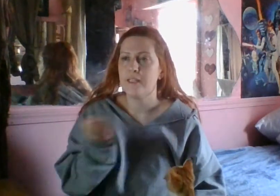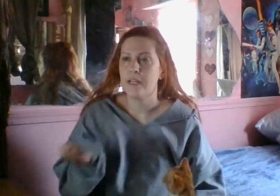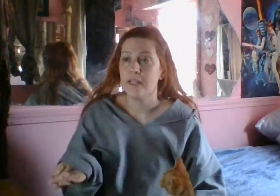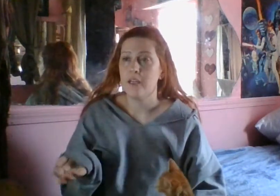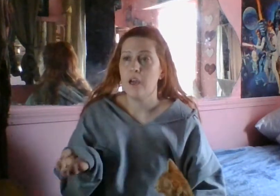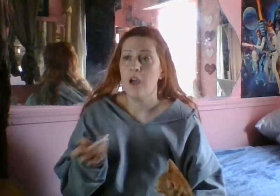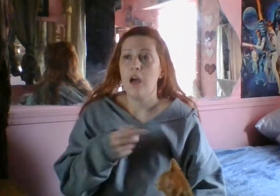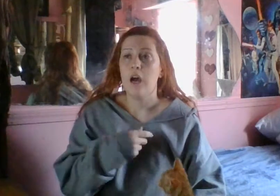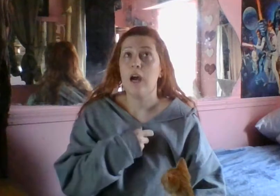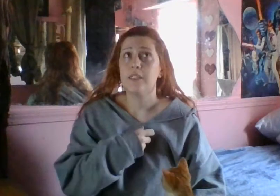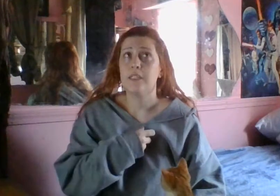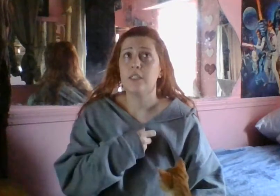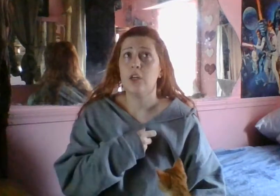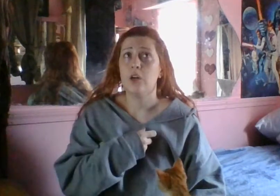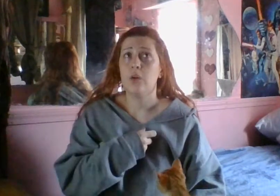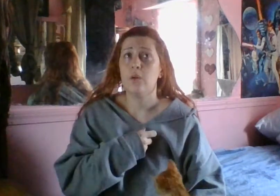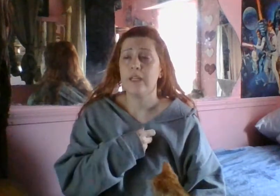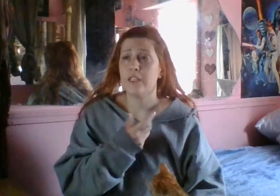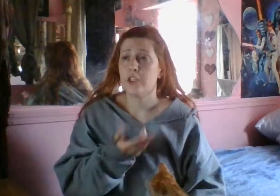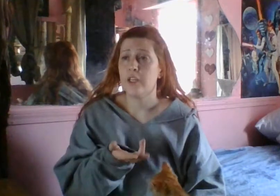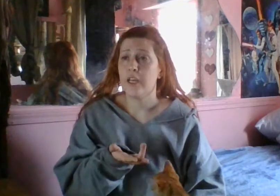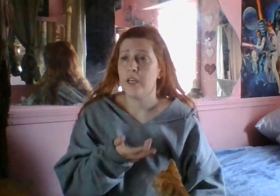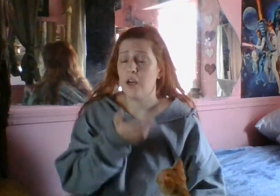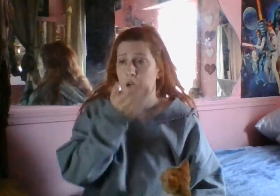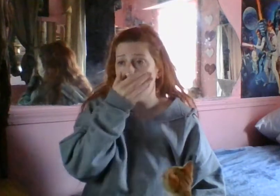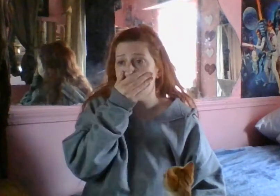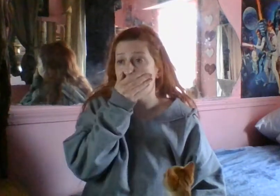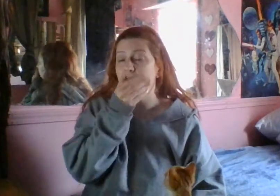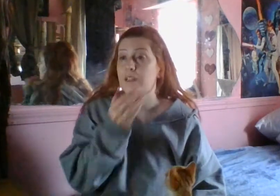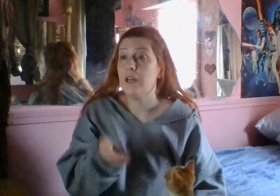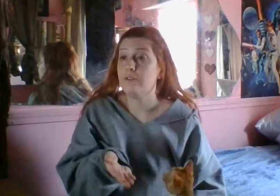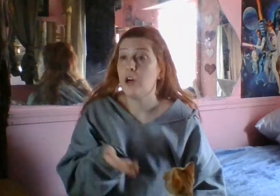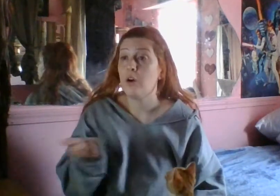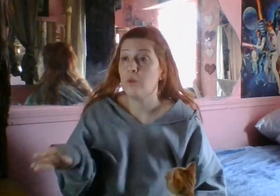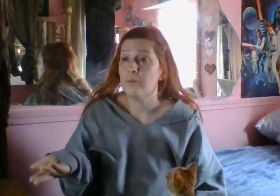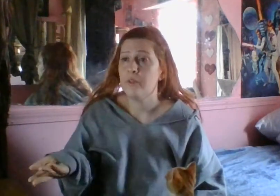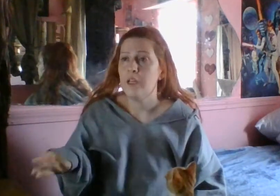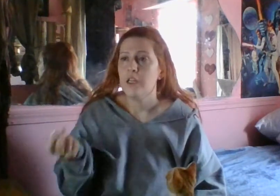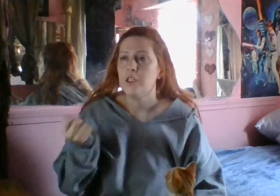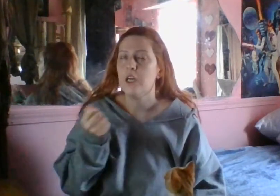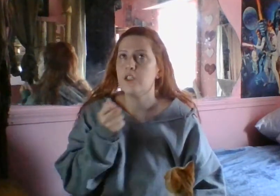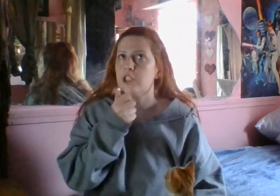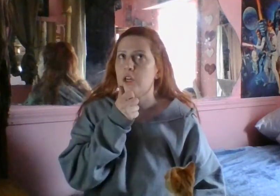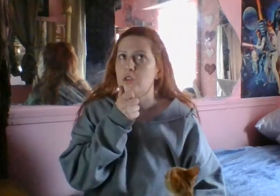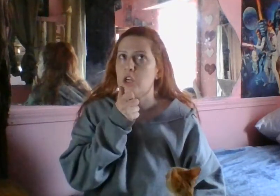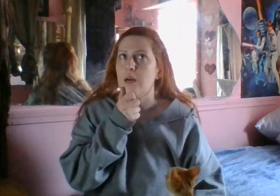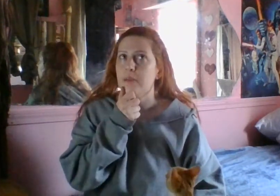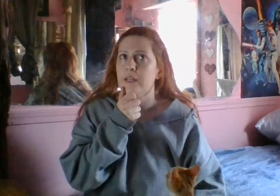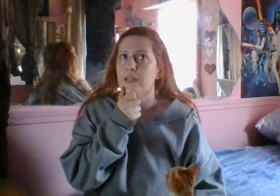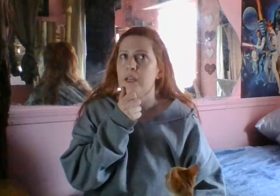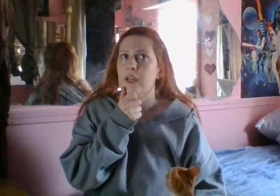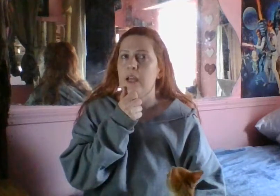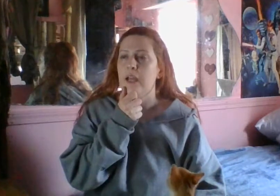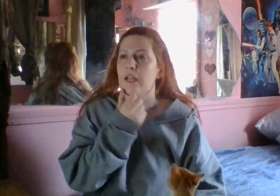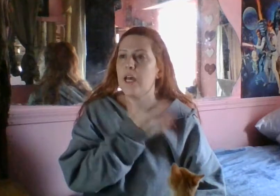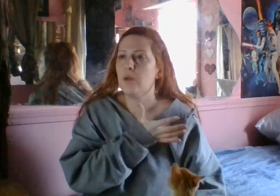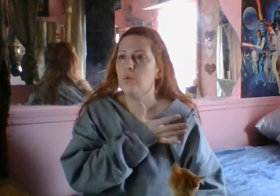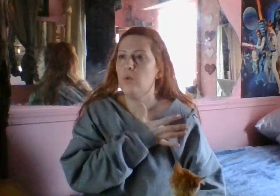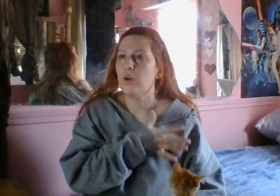at night, I did go yesterday. Yesterday, I left home to go shopping, and I wore